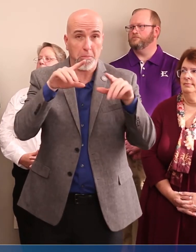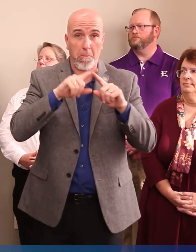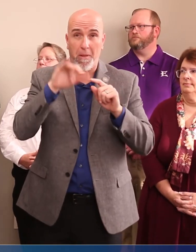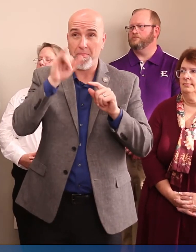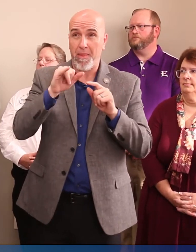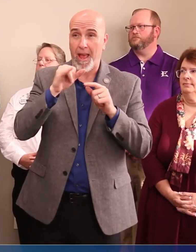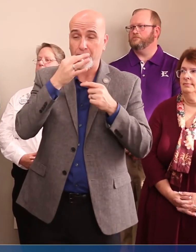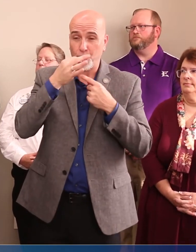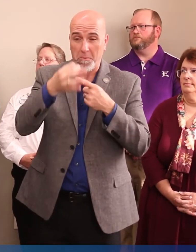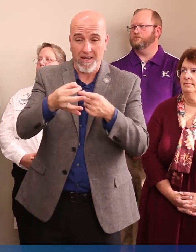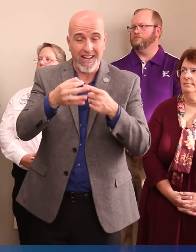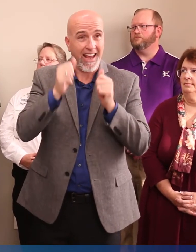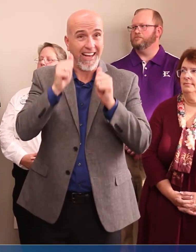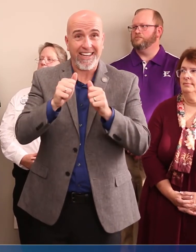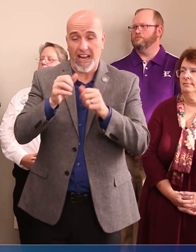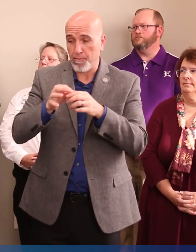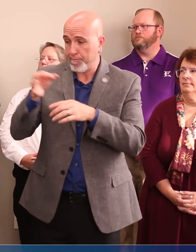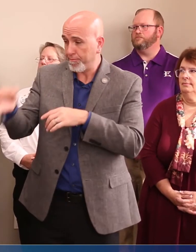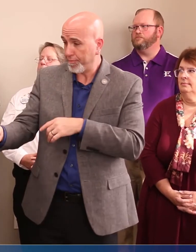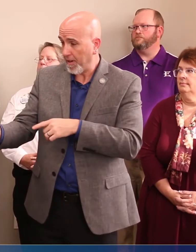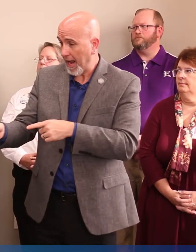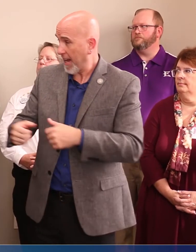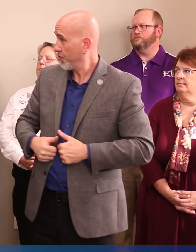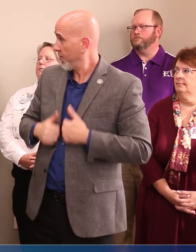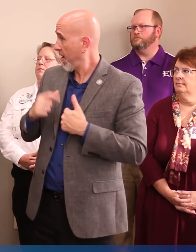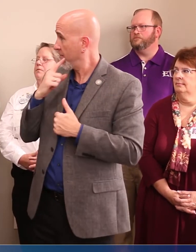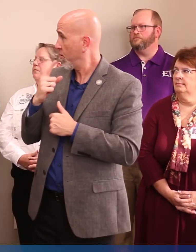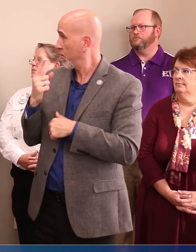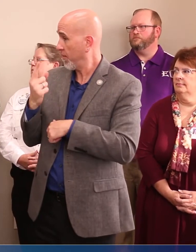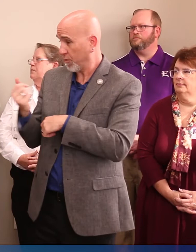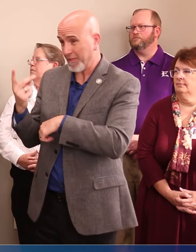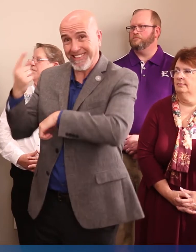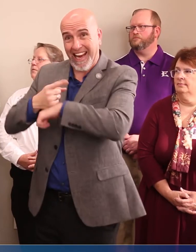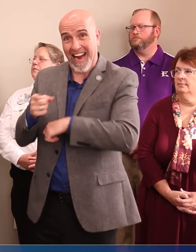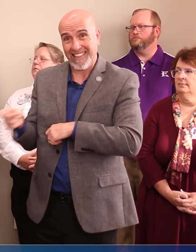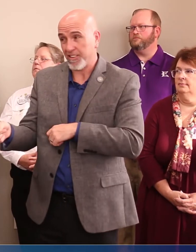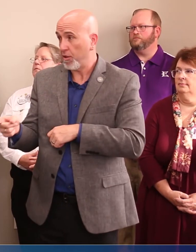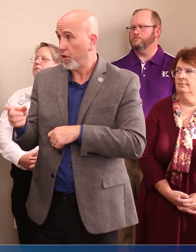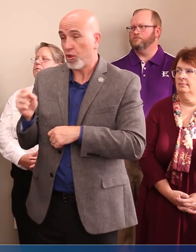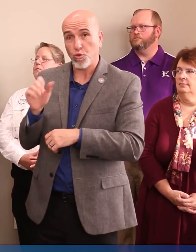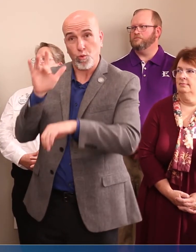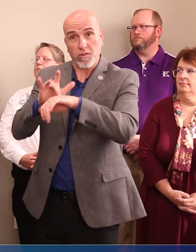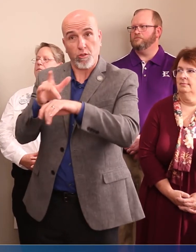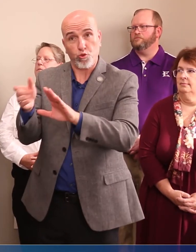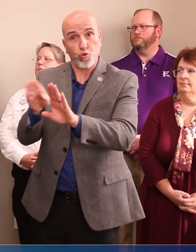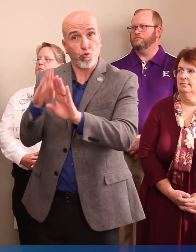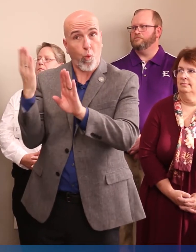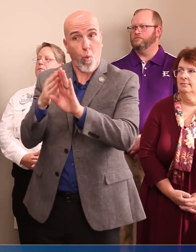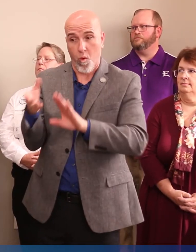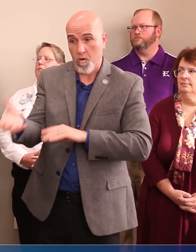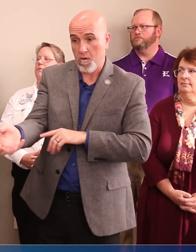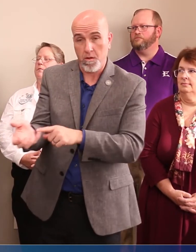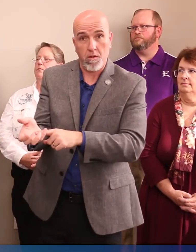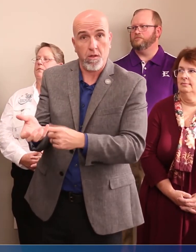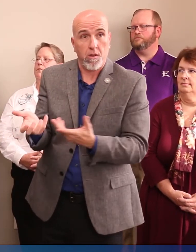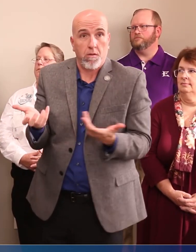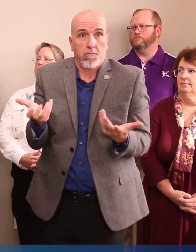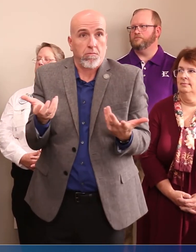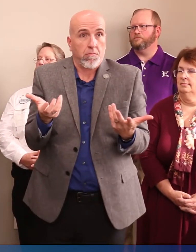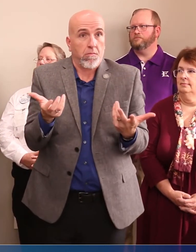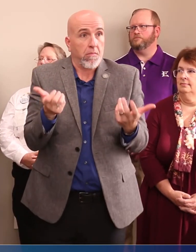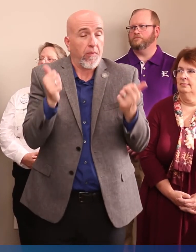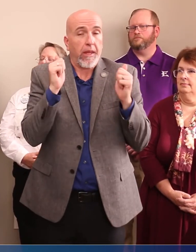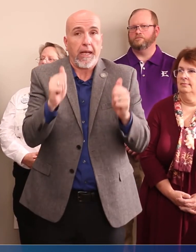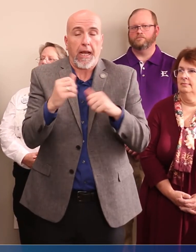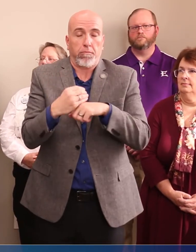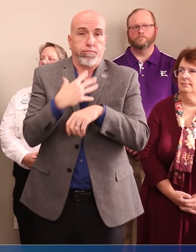droplets sometimes can fall on a hard surface and can survive for days, right doctor? So touching a doorknob, I mean it could